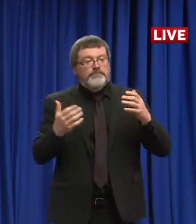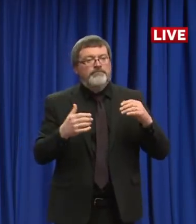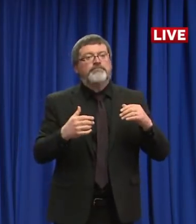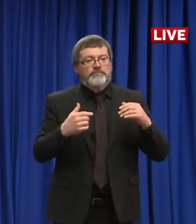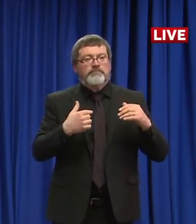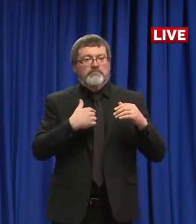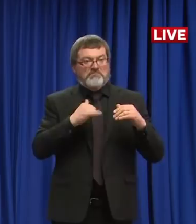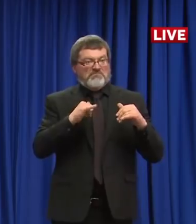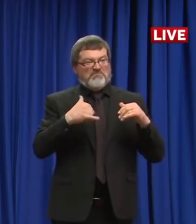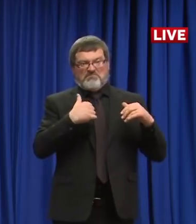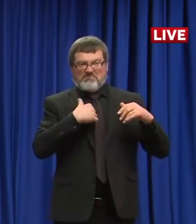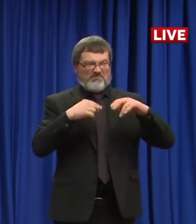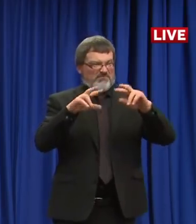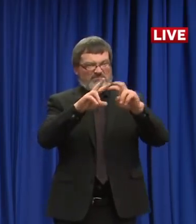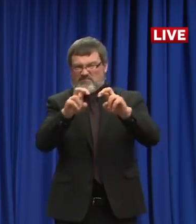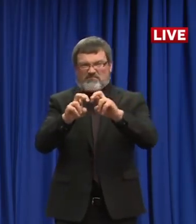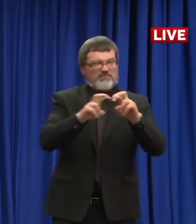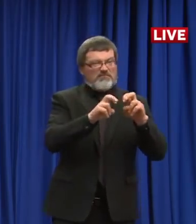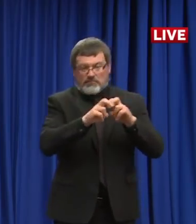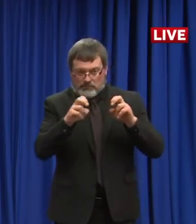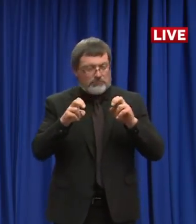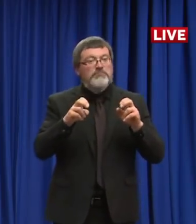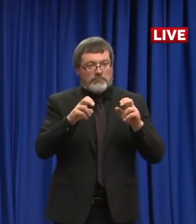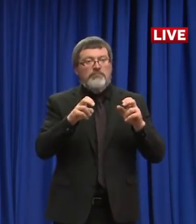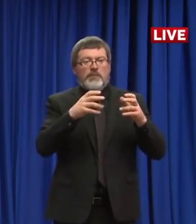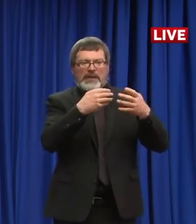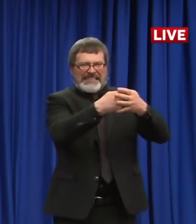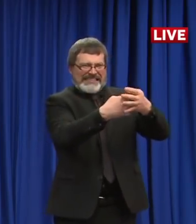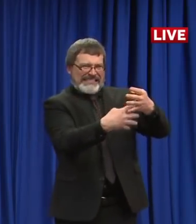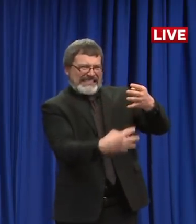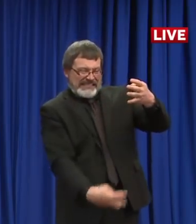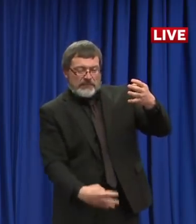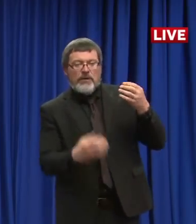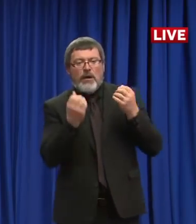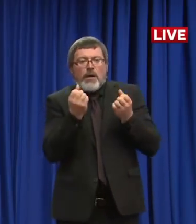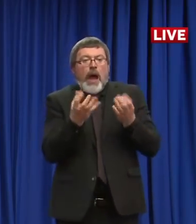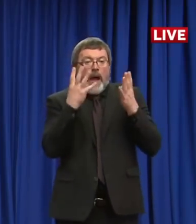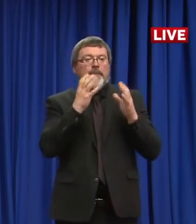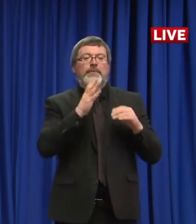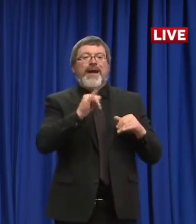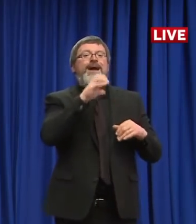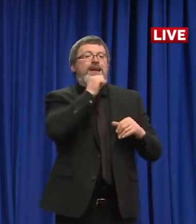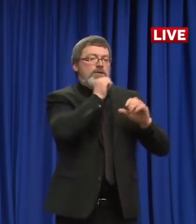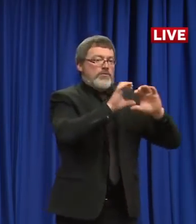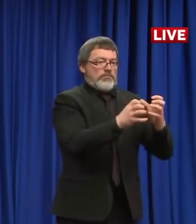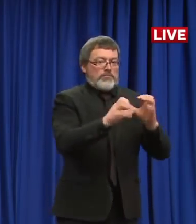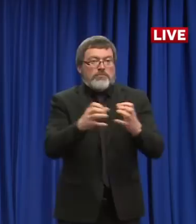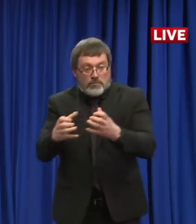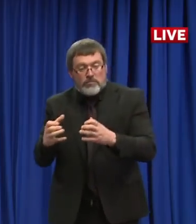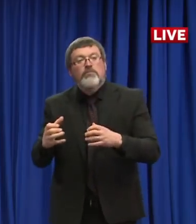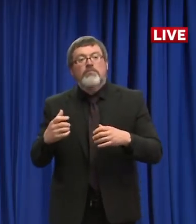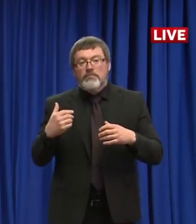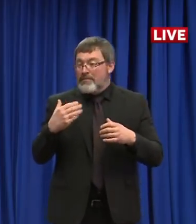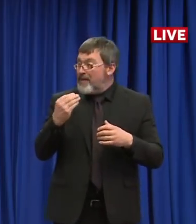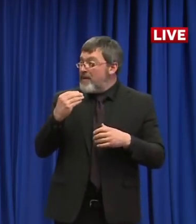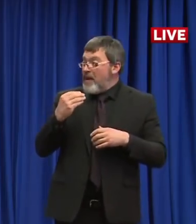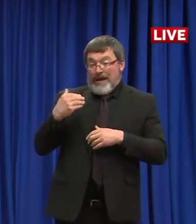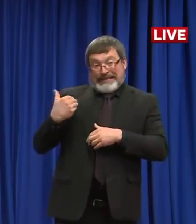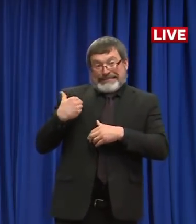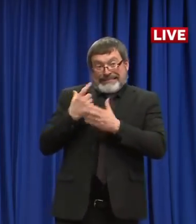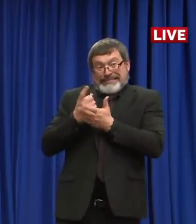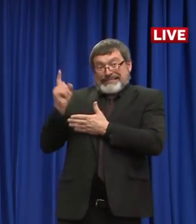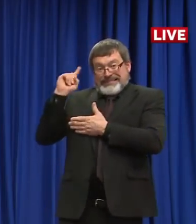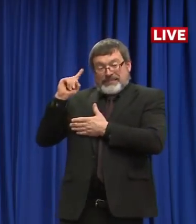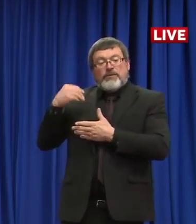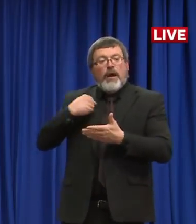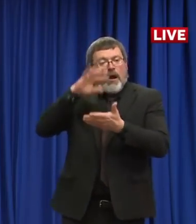COVID-19 by day. This is the same graph that I showed at the presentation last week on Thursday. And this epidemic curve